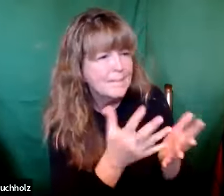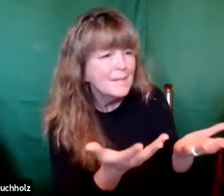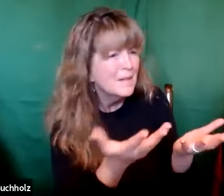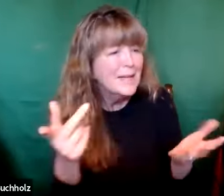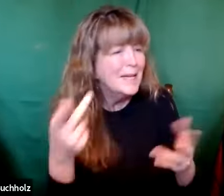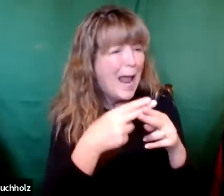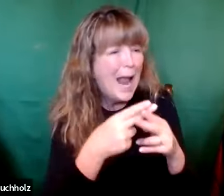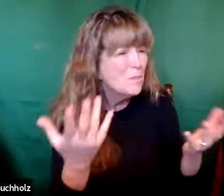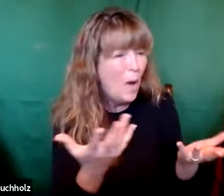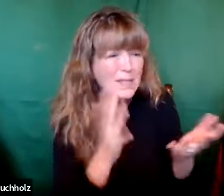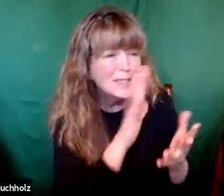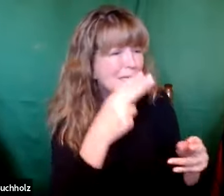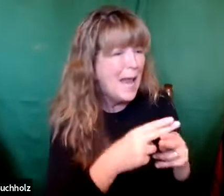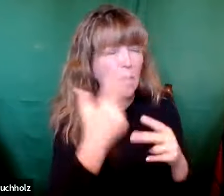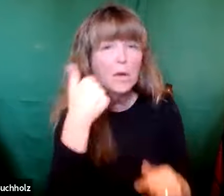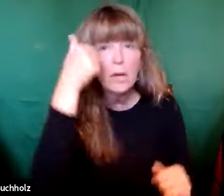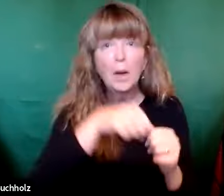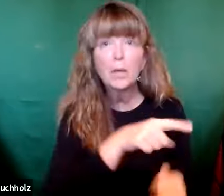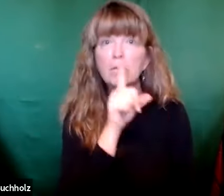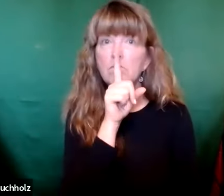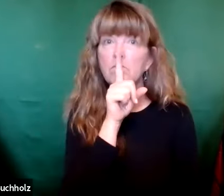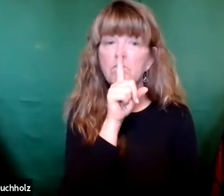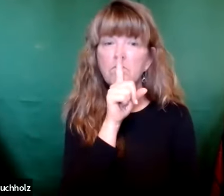to find out what he would like to name the child.